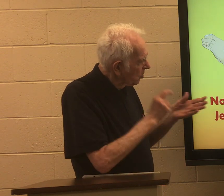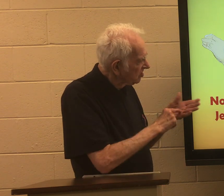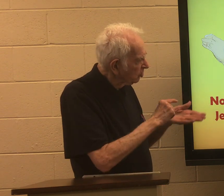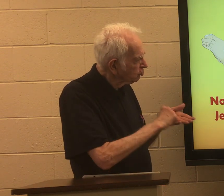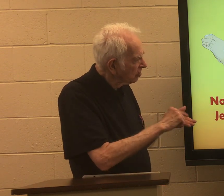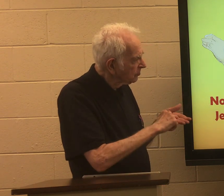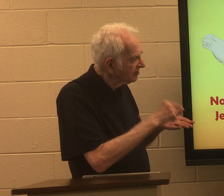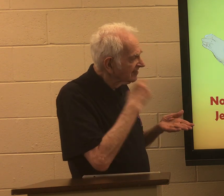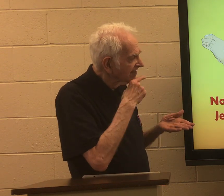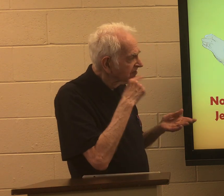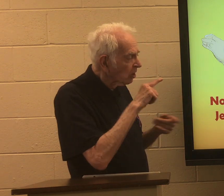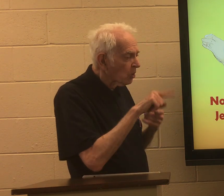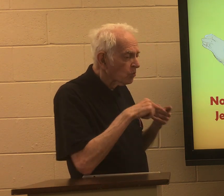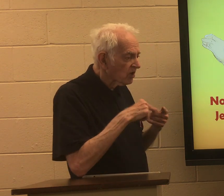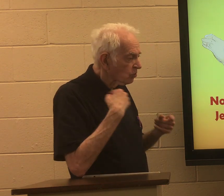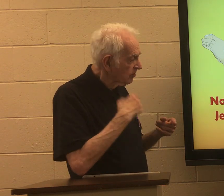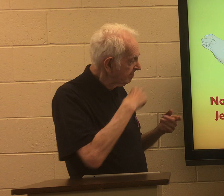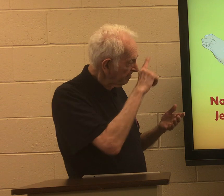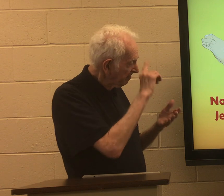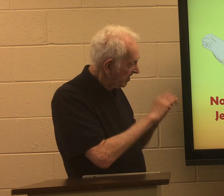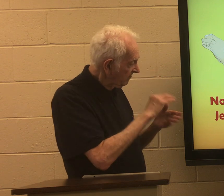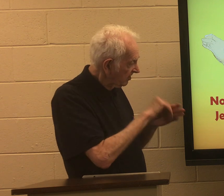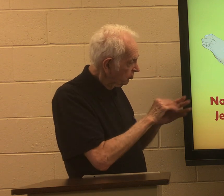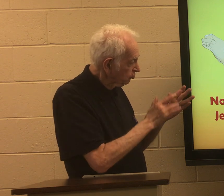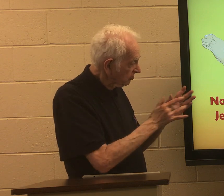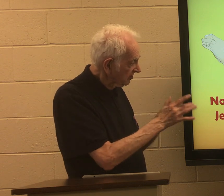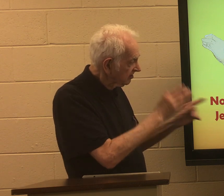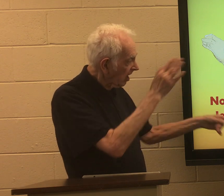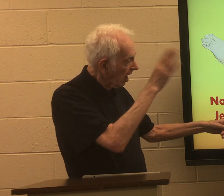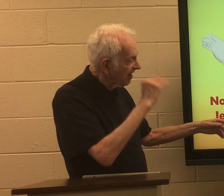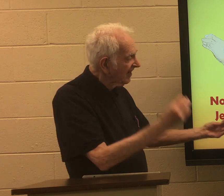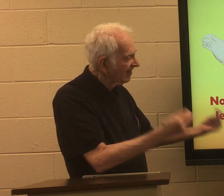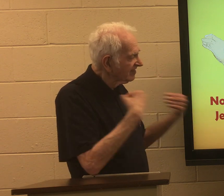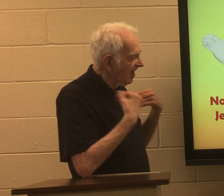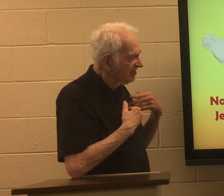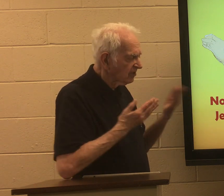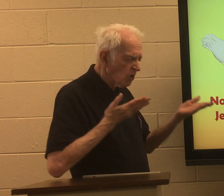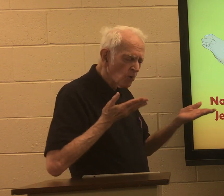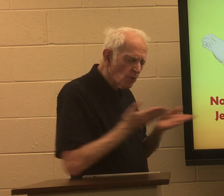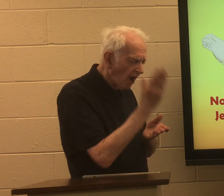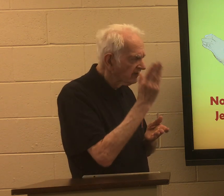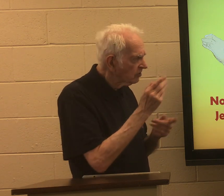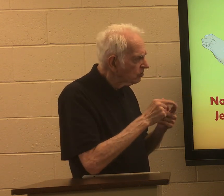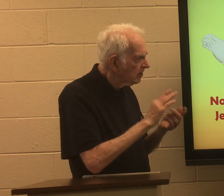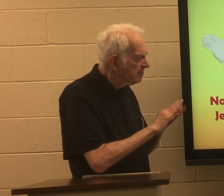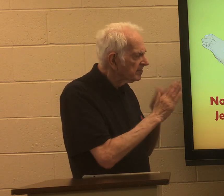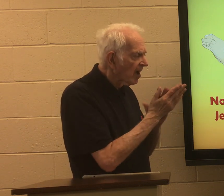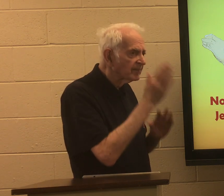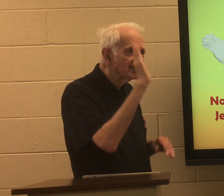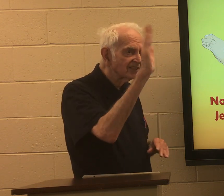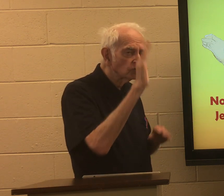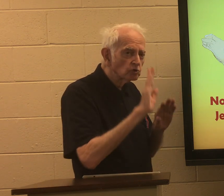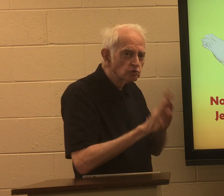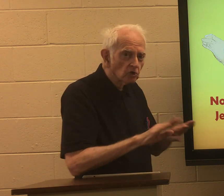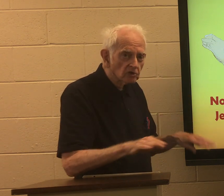notice the scripture says when we believe in Jesus God gives us the right to become his children